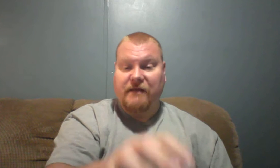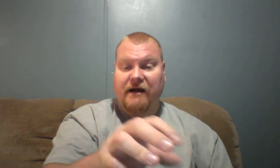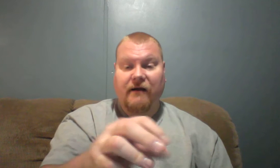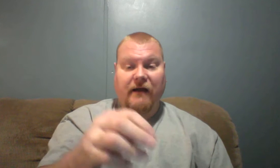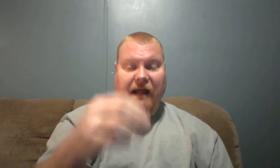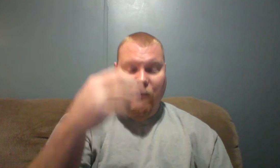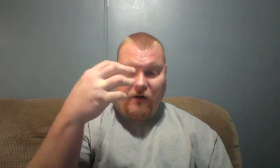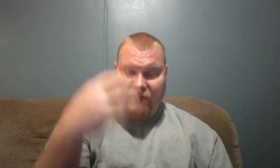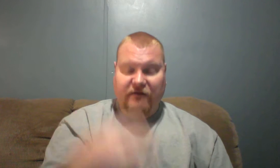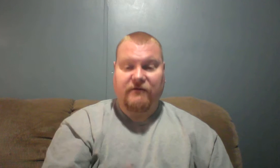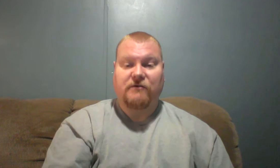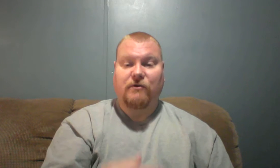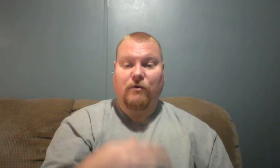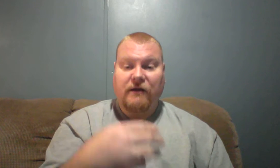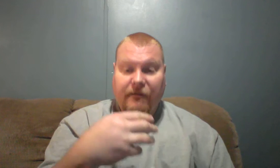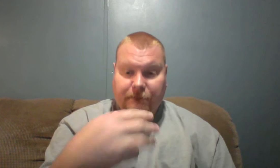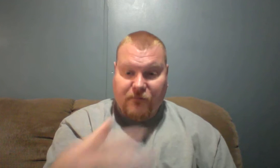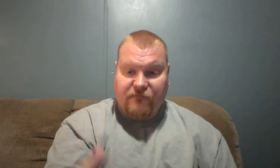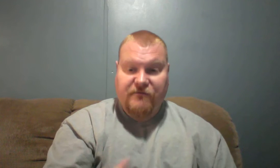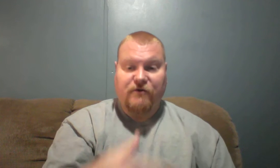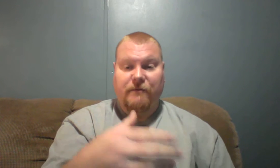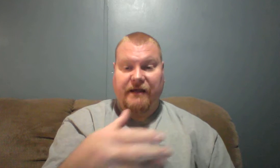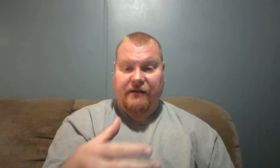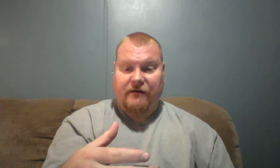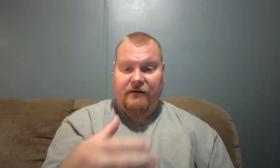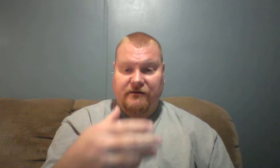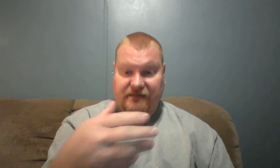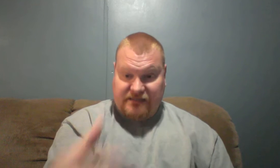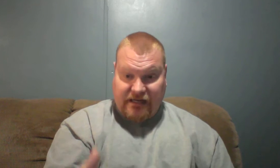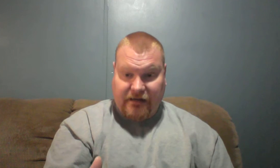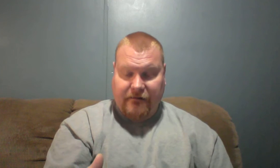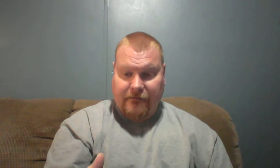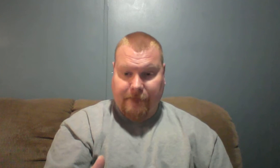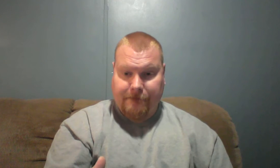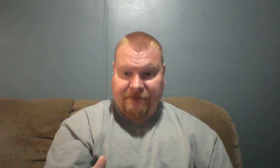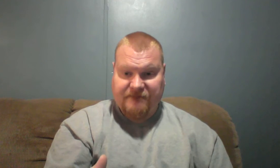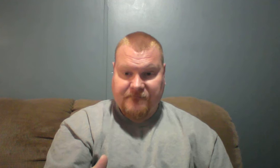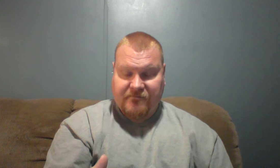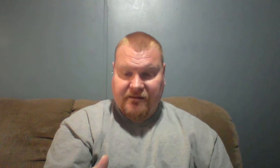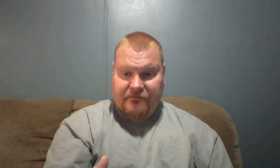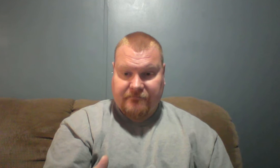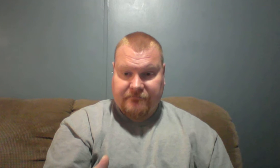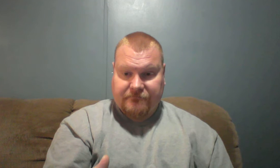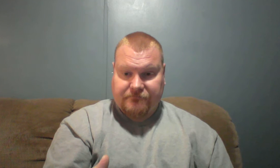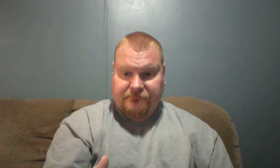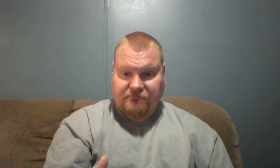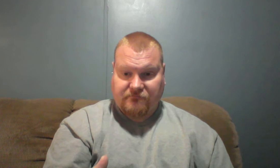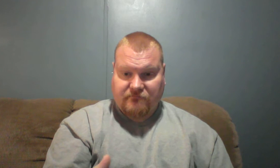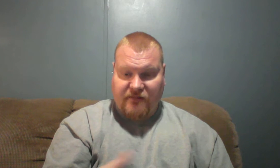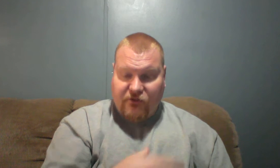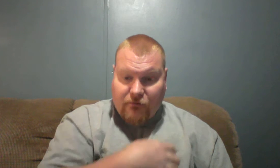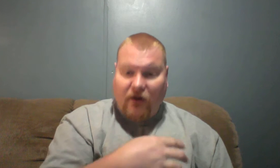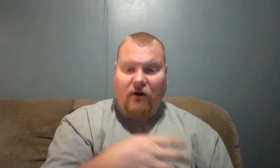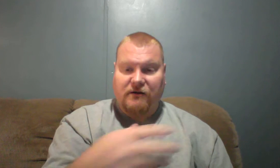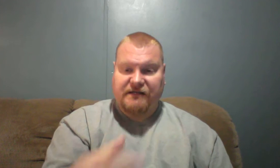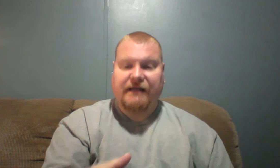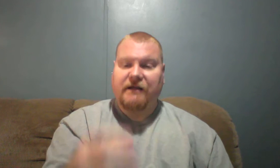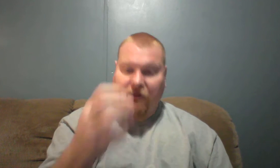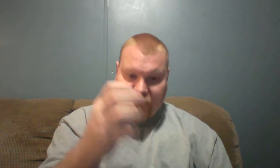there and whatever I feel the Lord moving through me to say through my heart saying, you know, this